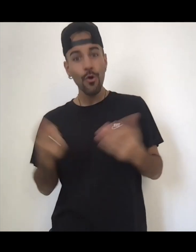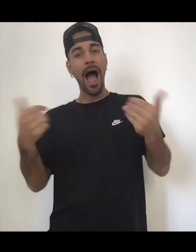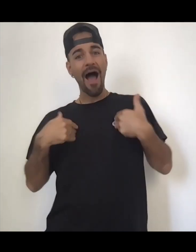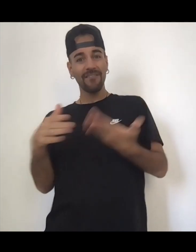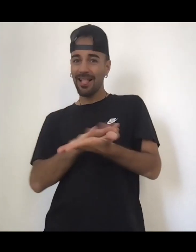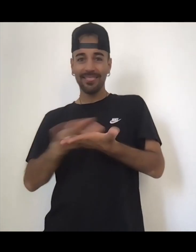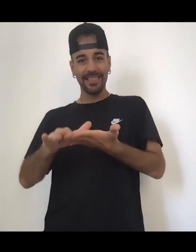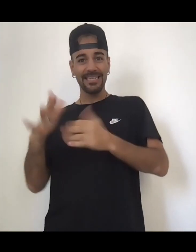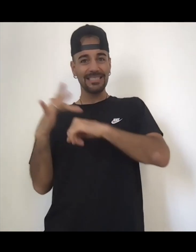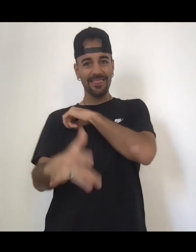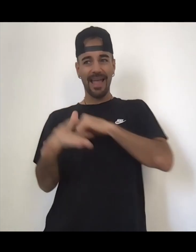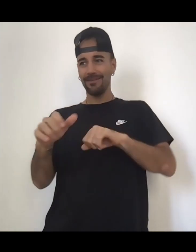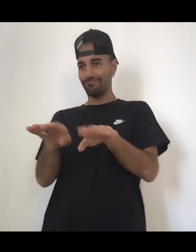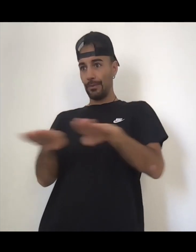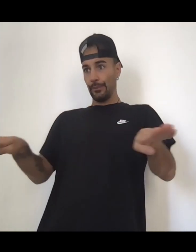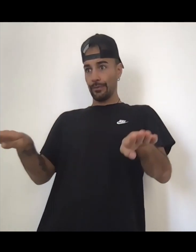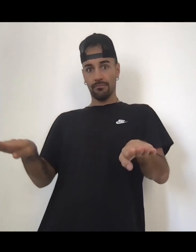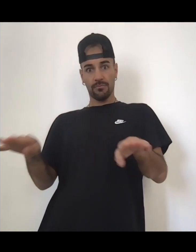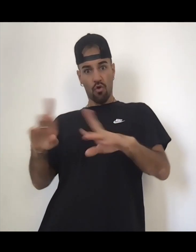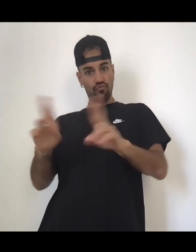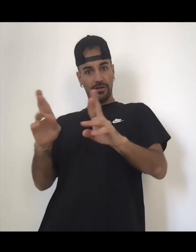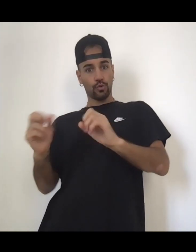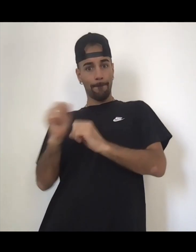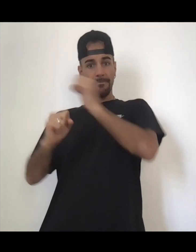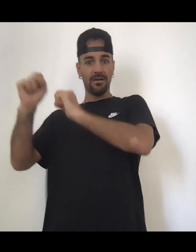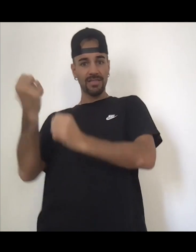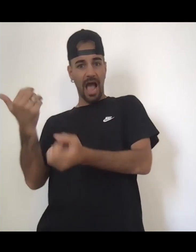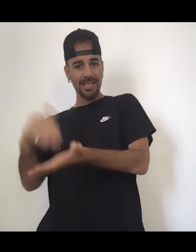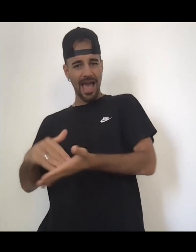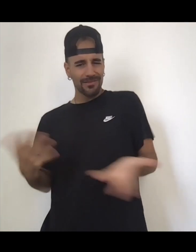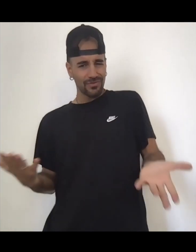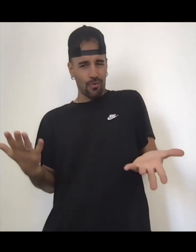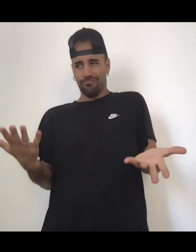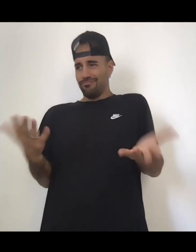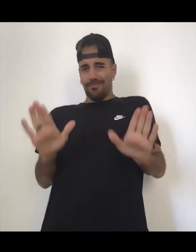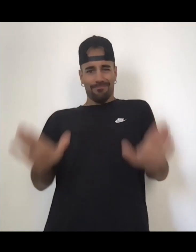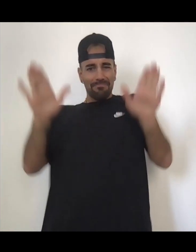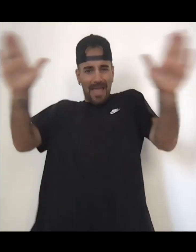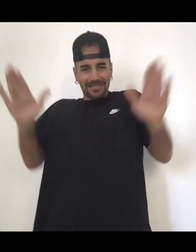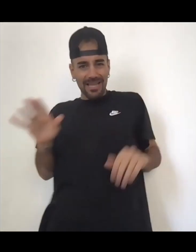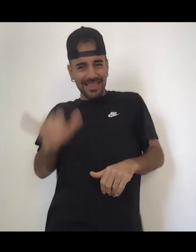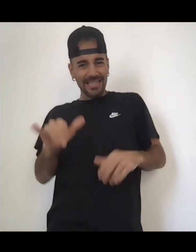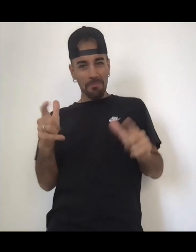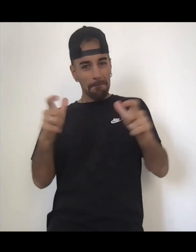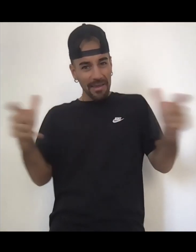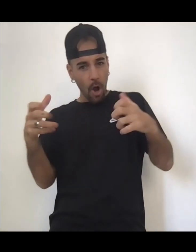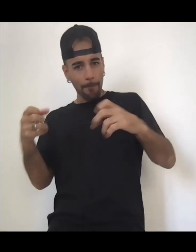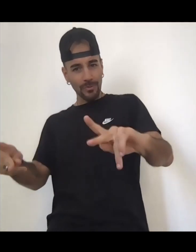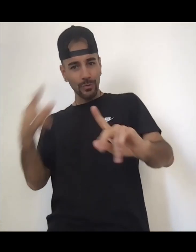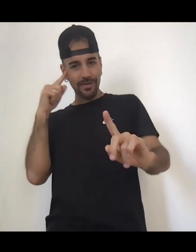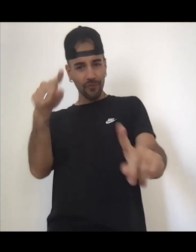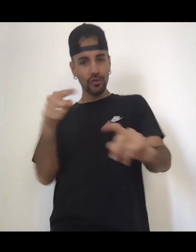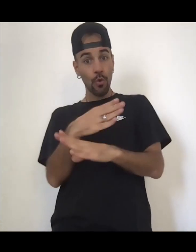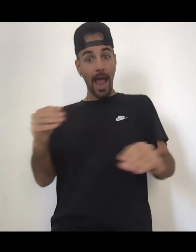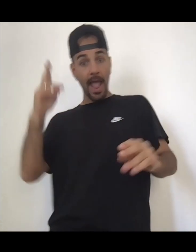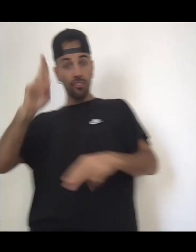better things in your life then the universe has seen that and has watched you do the work and now they're like okay well here